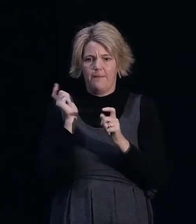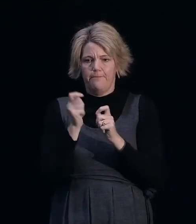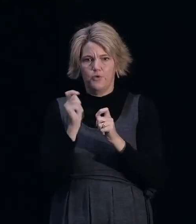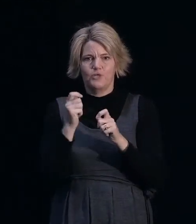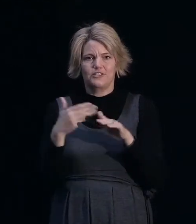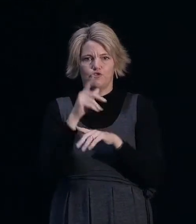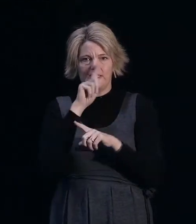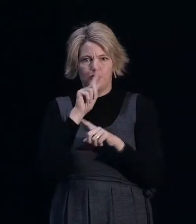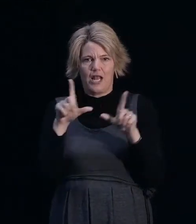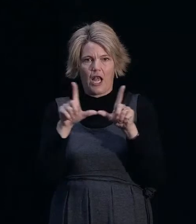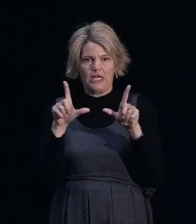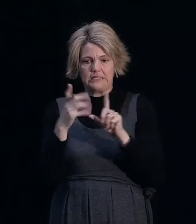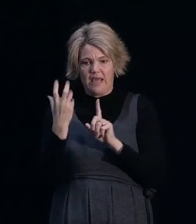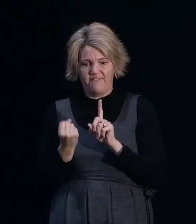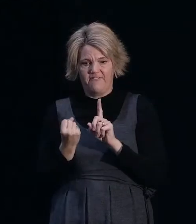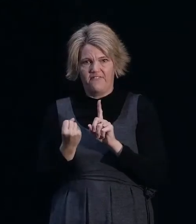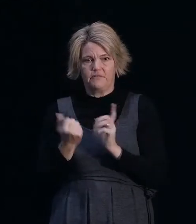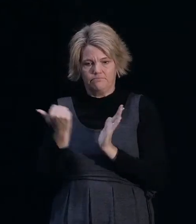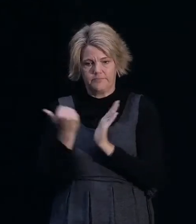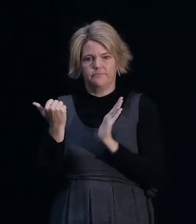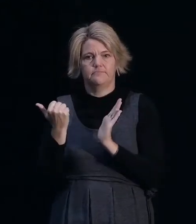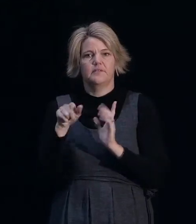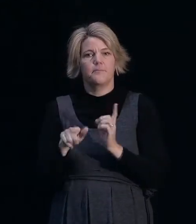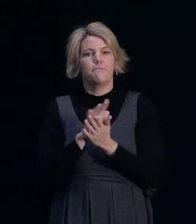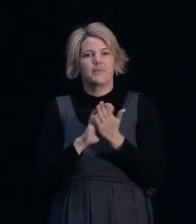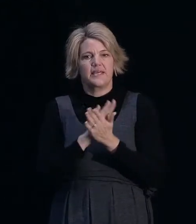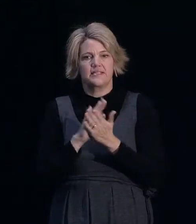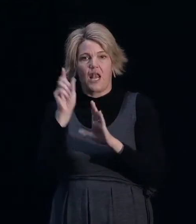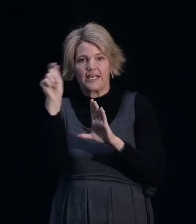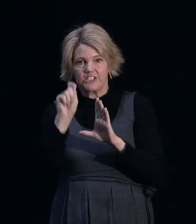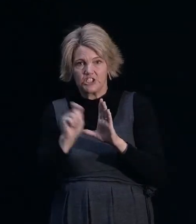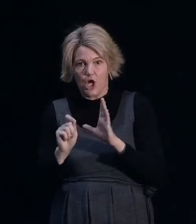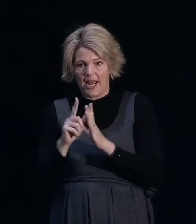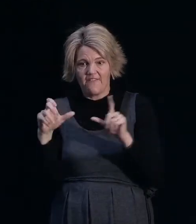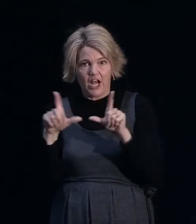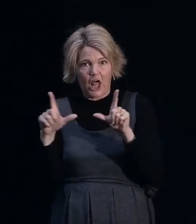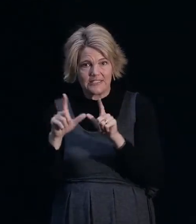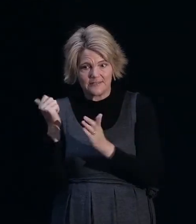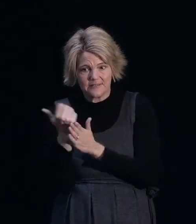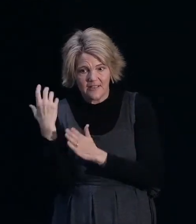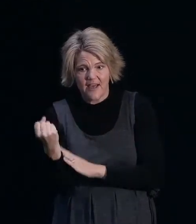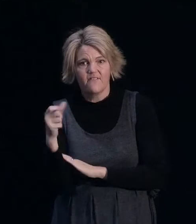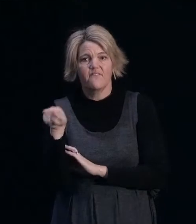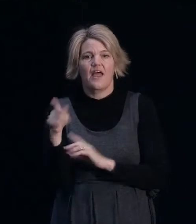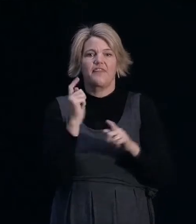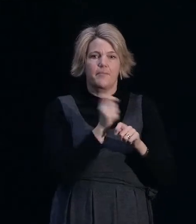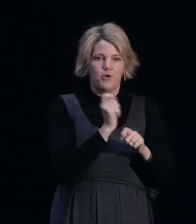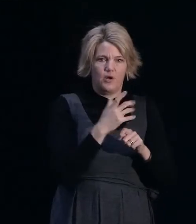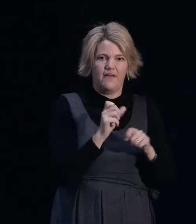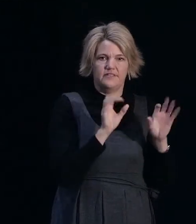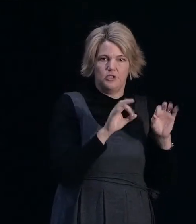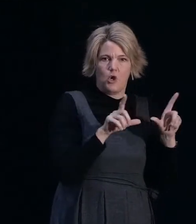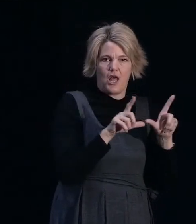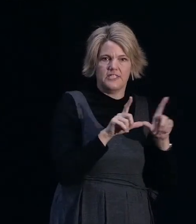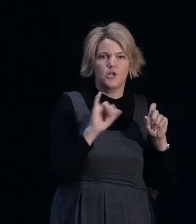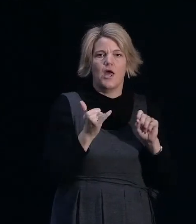tradesman. So that's a licensed designer has to have designed the work, and a licensed builder has to have undertaken that work, or specialist